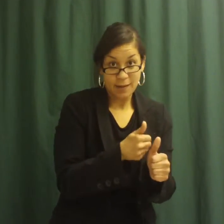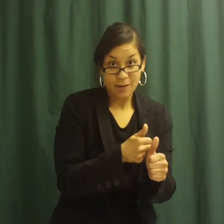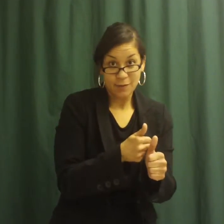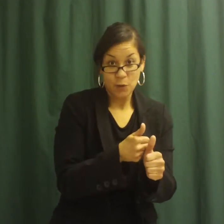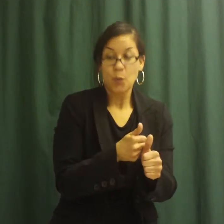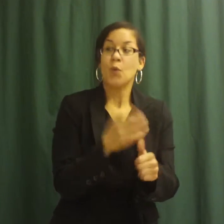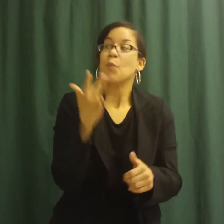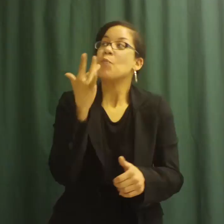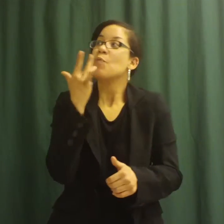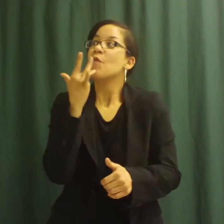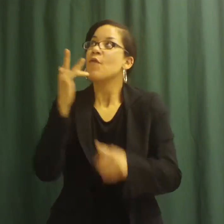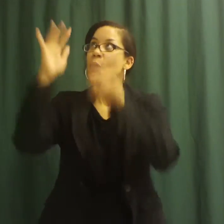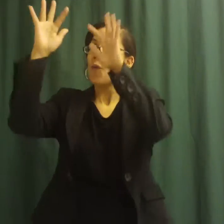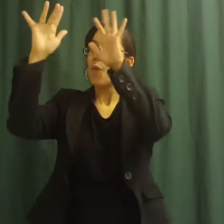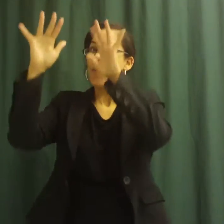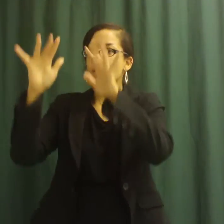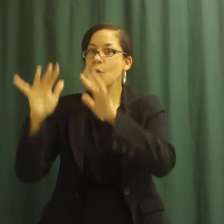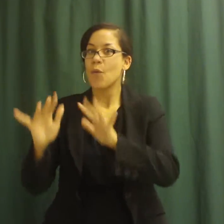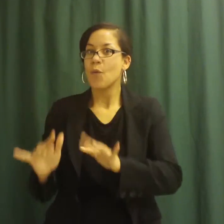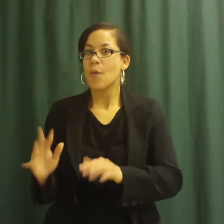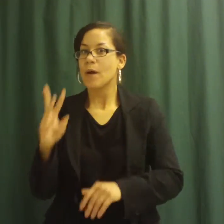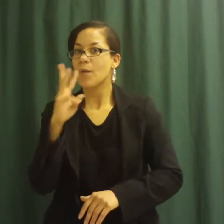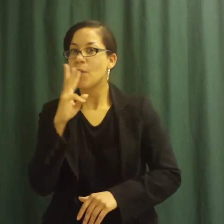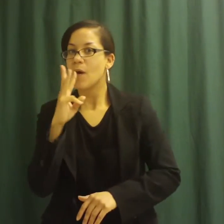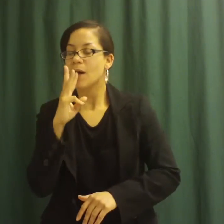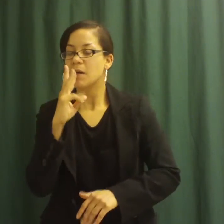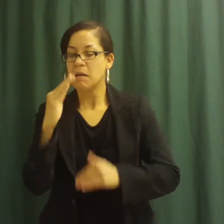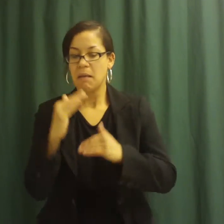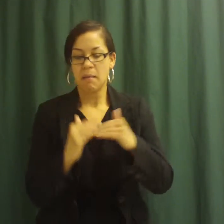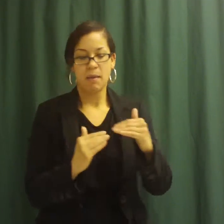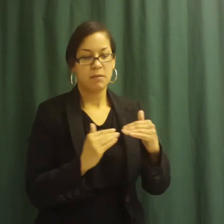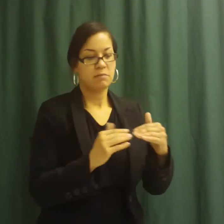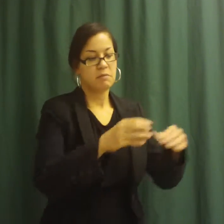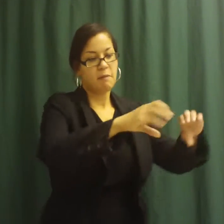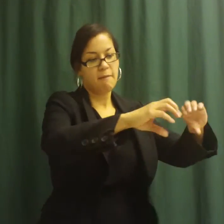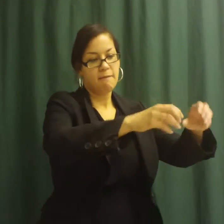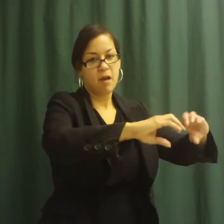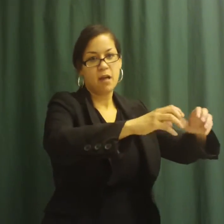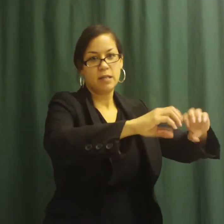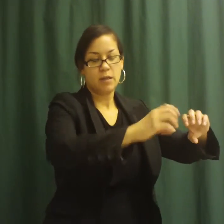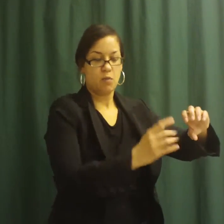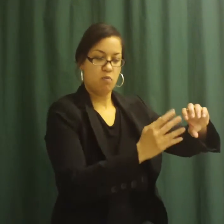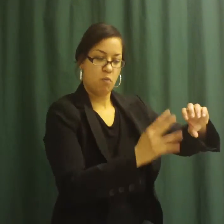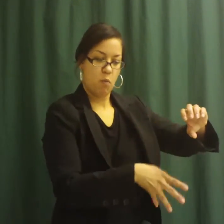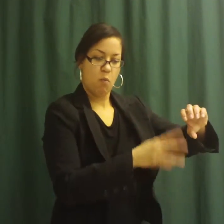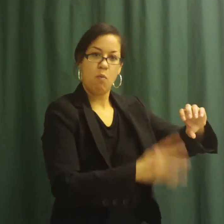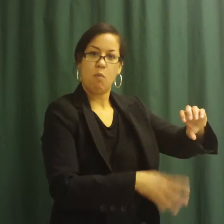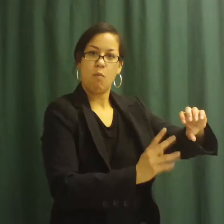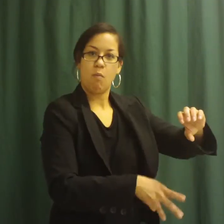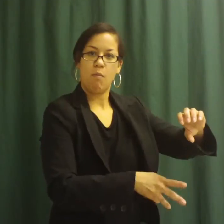A plant cannot live on water alone. You can buy liquid plant food.